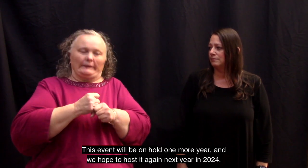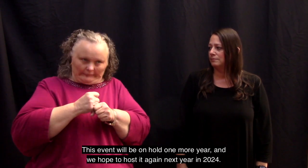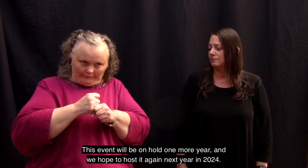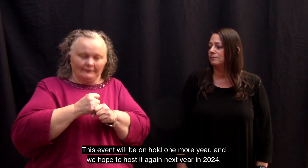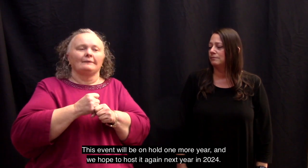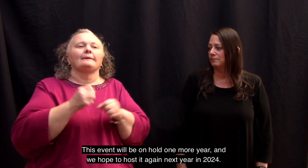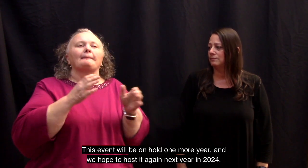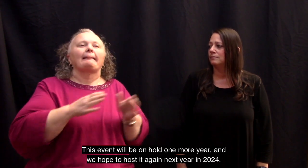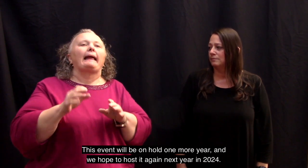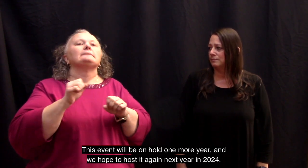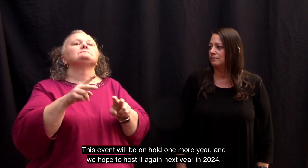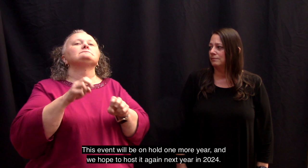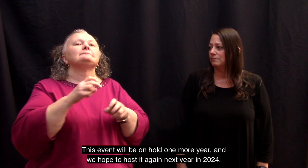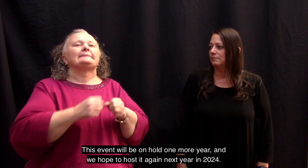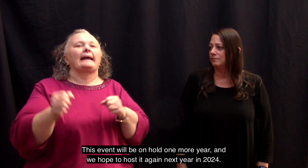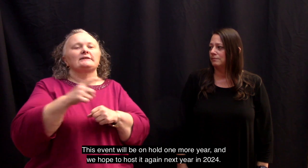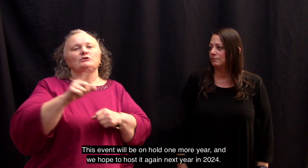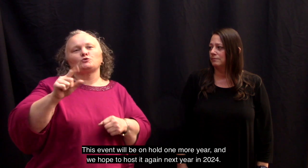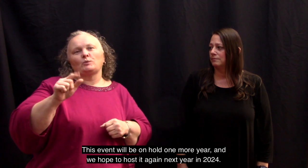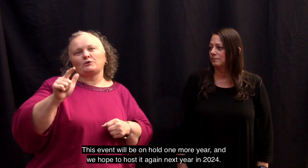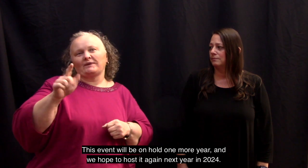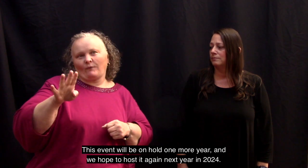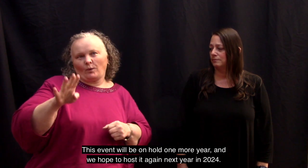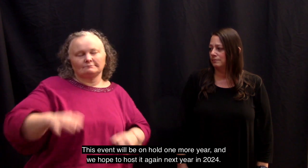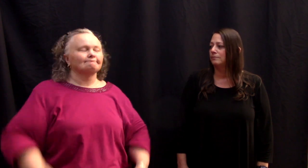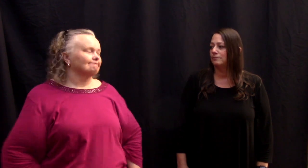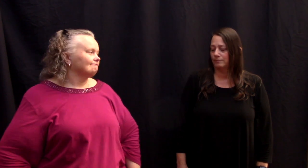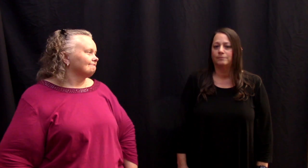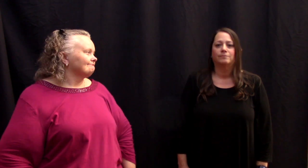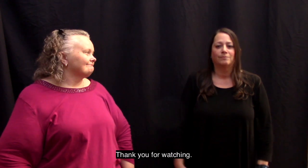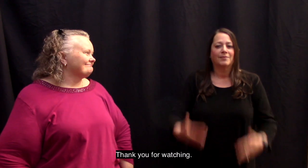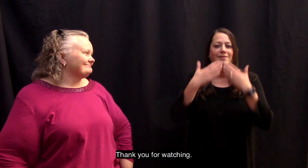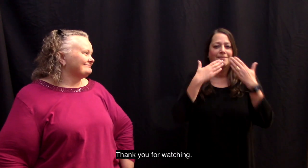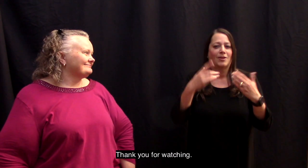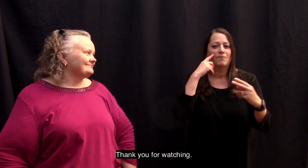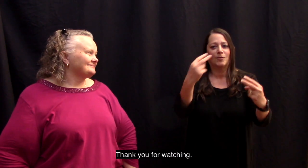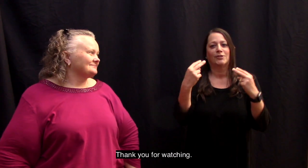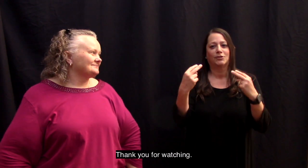one more year, and we hope to host it again next year in 2024. Thank you for watching.